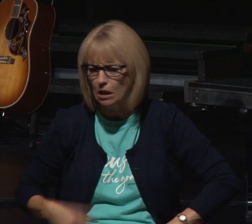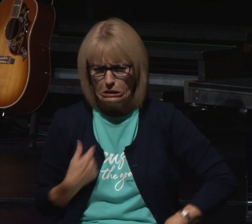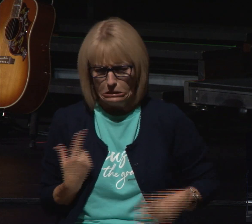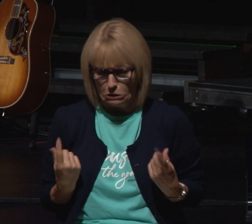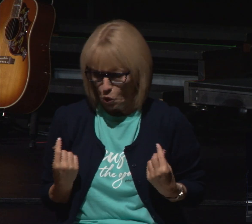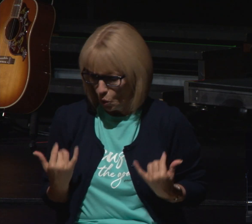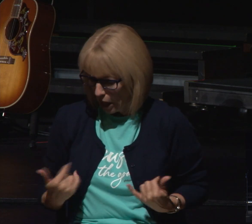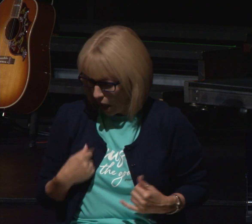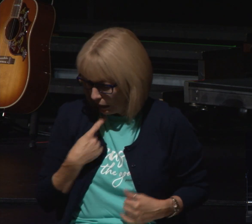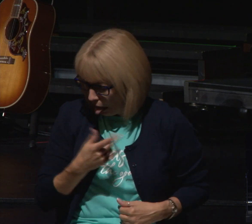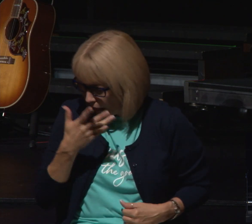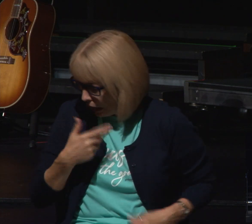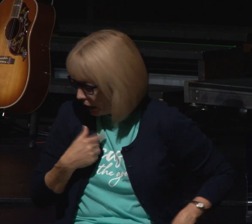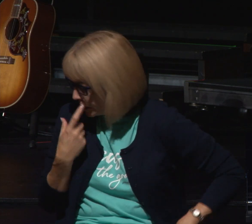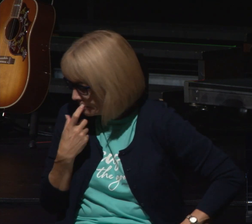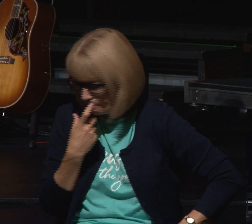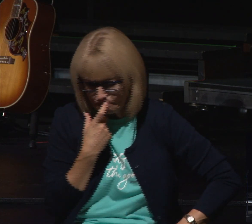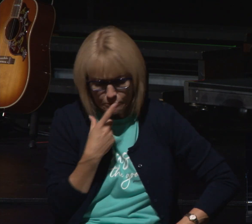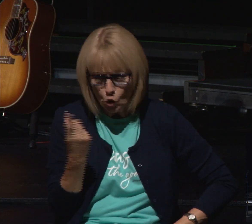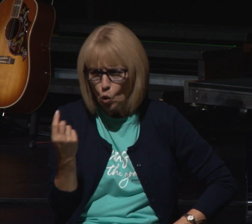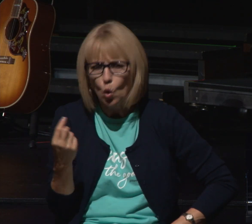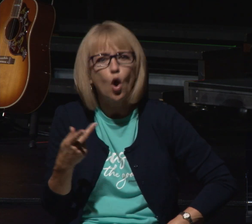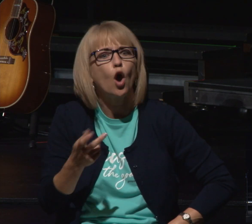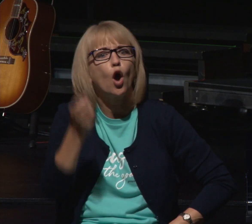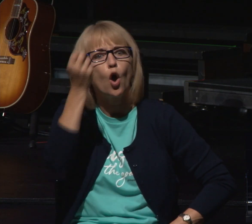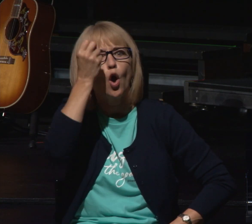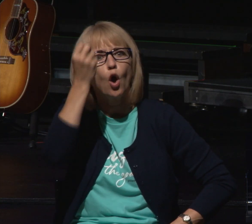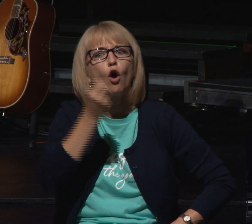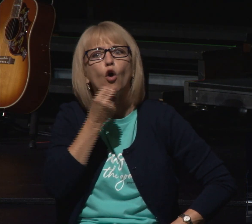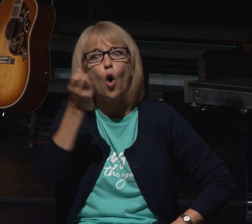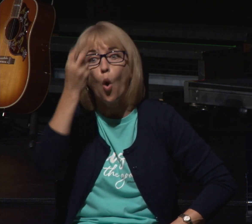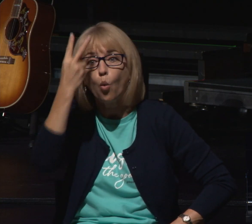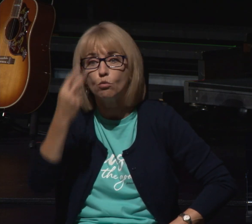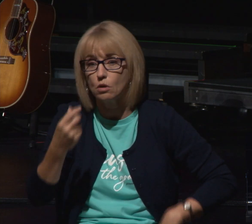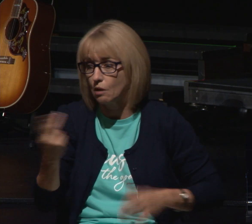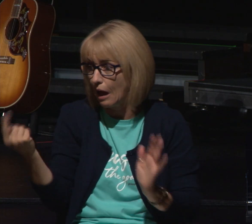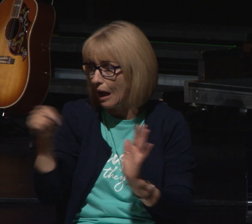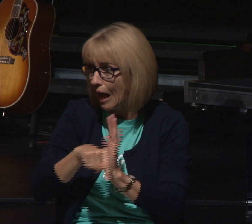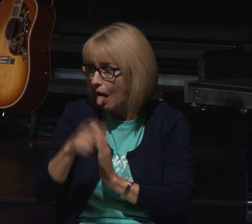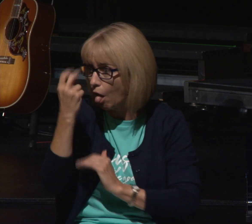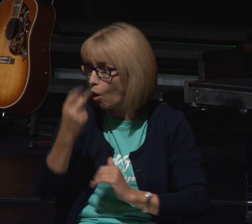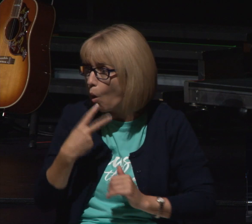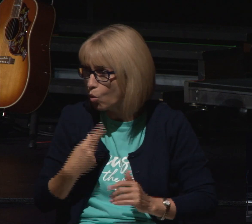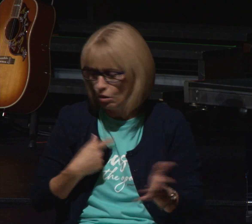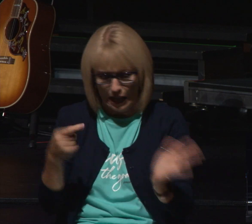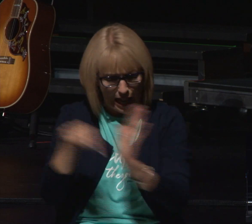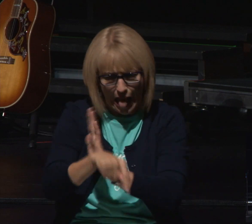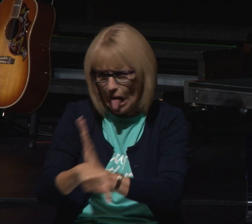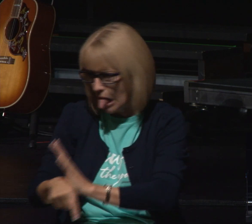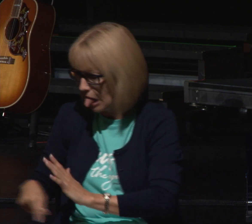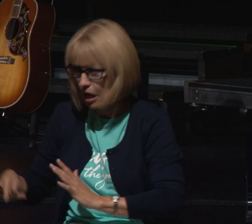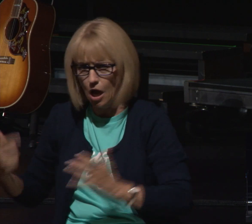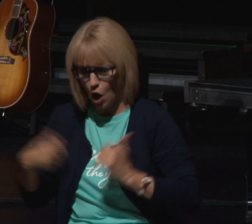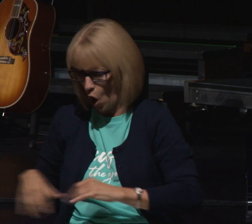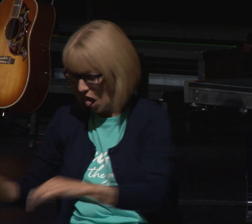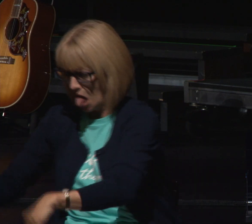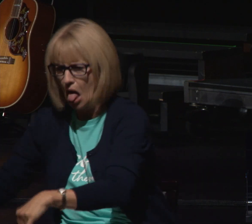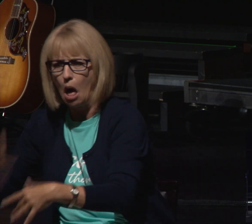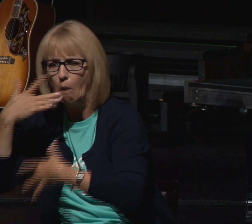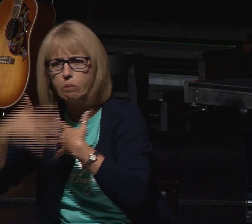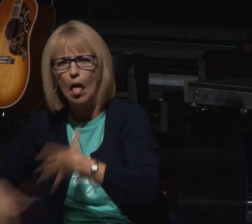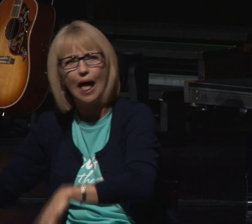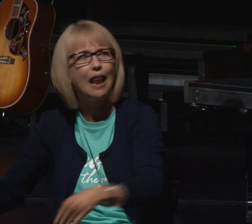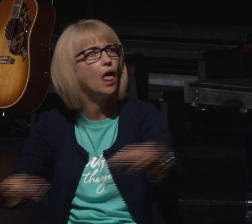they take his coat they kill a goat and they dip his coat in the animal blood and they go home and say hey dad this is a